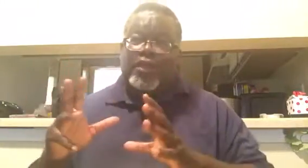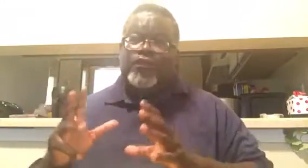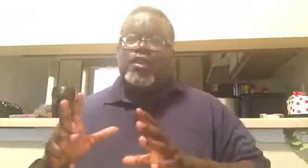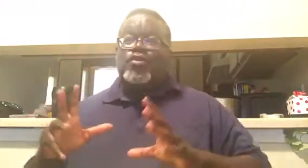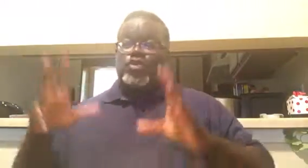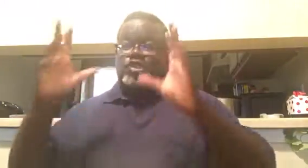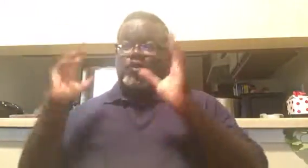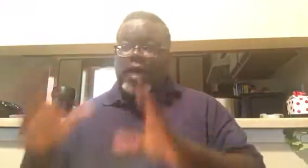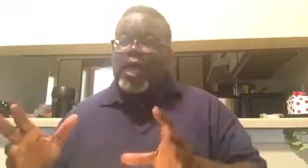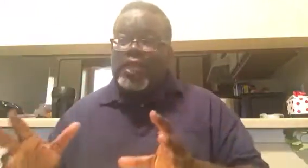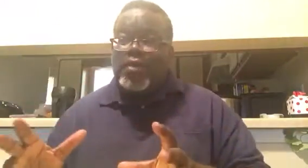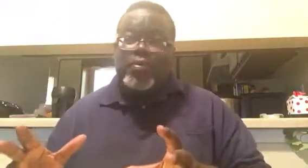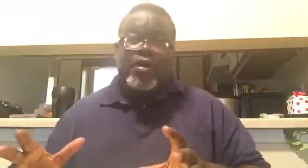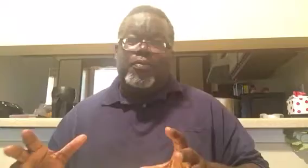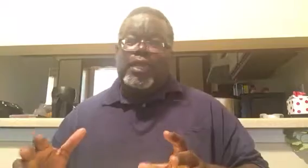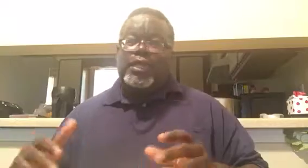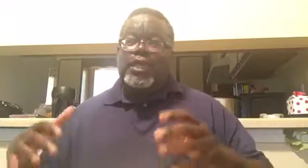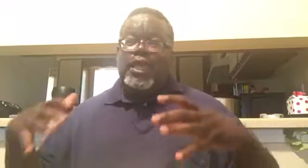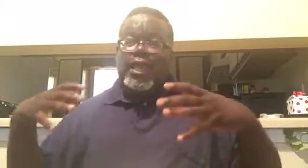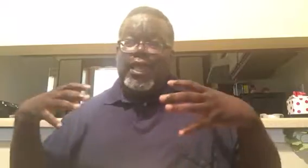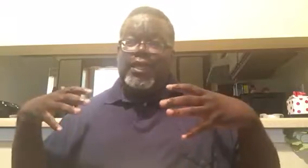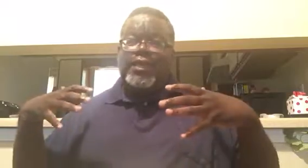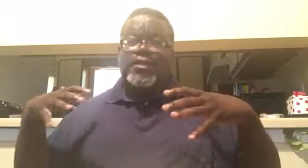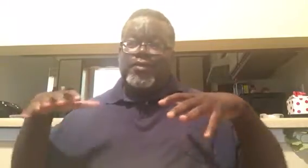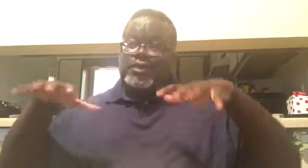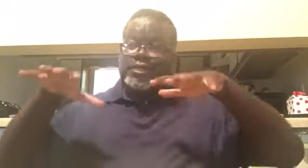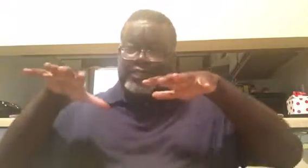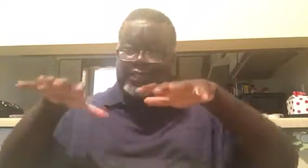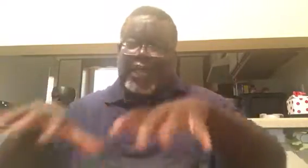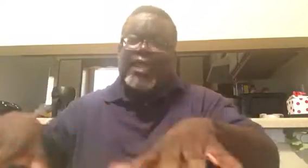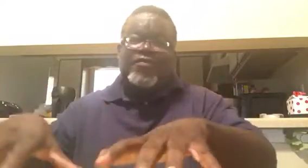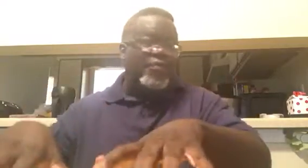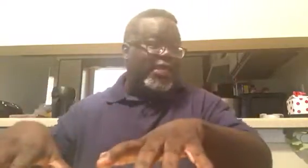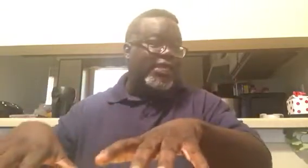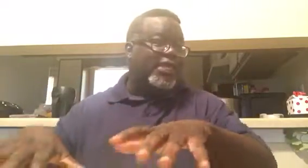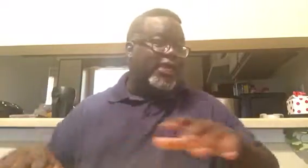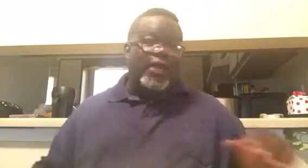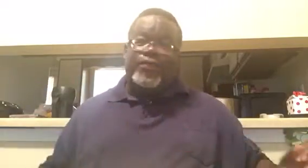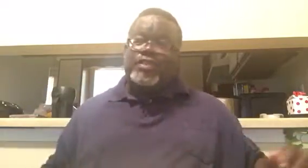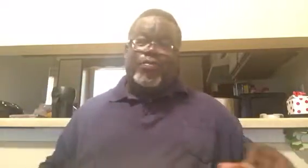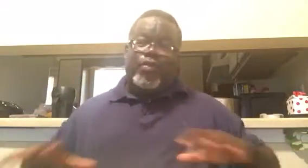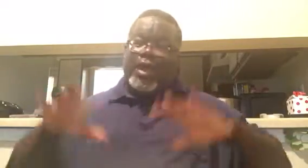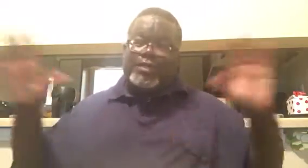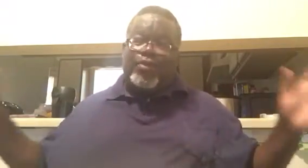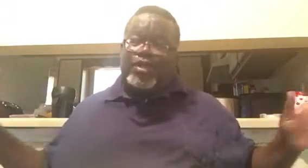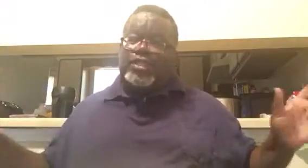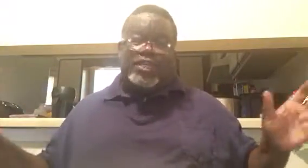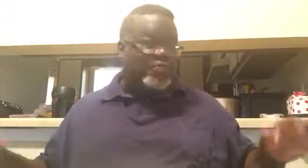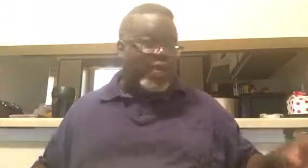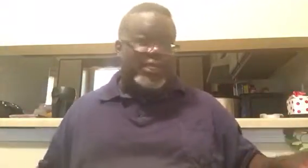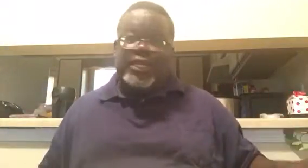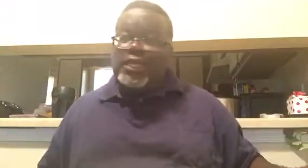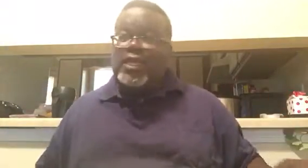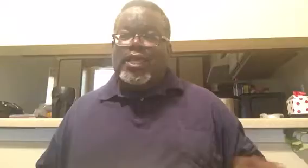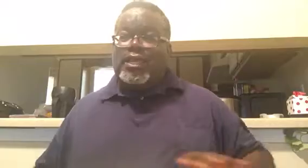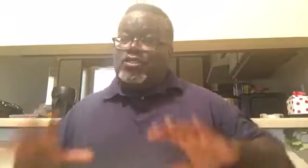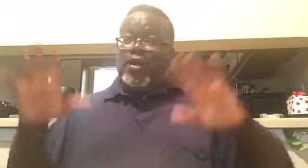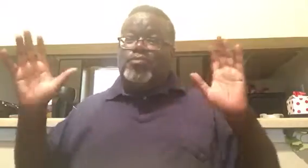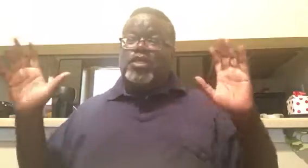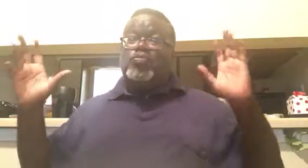was smiling upon me and just gave me, uh, this surprise. I wasn't expecting it. And so I'm just